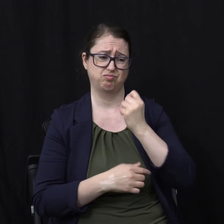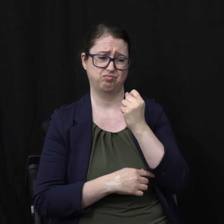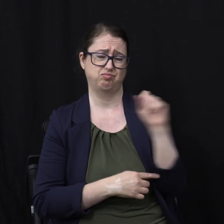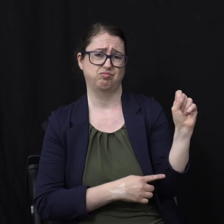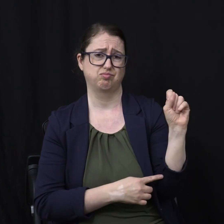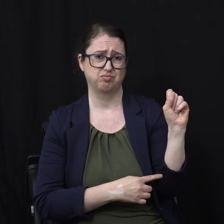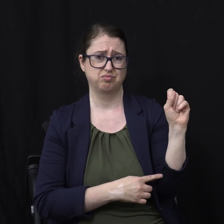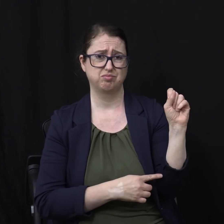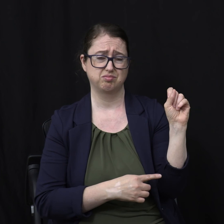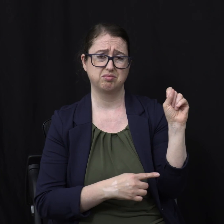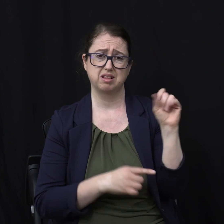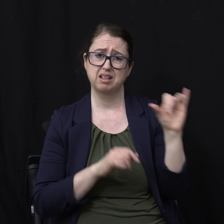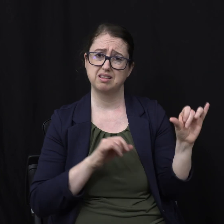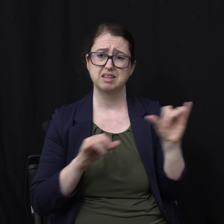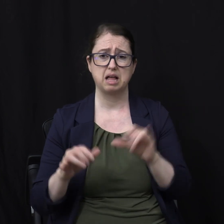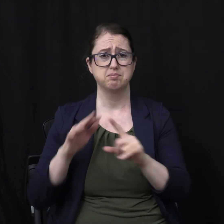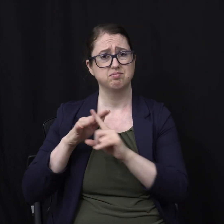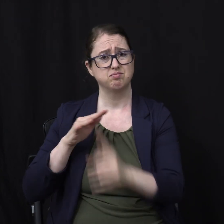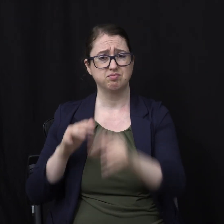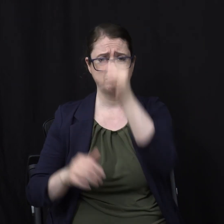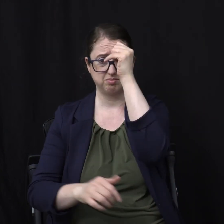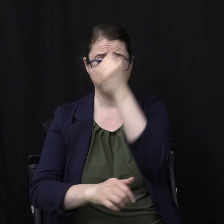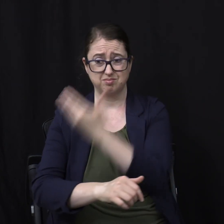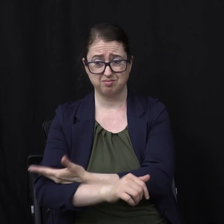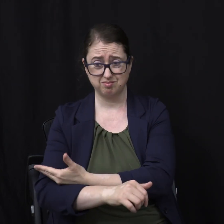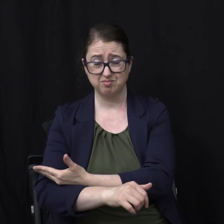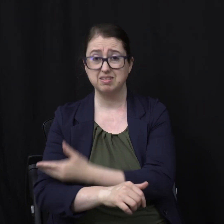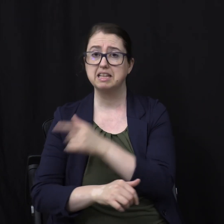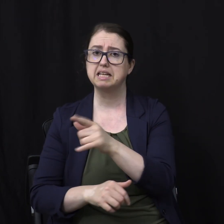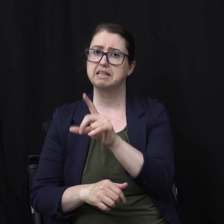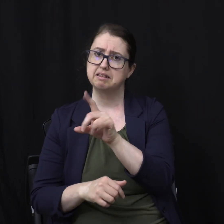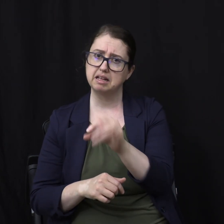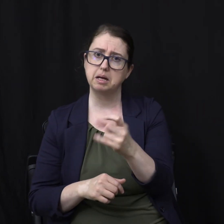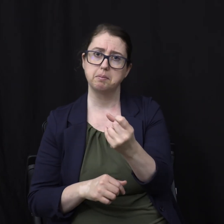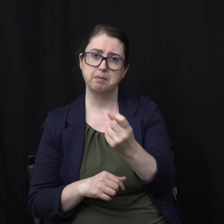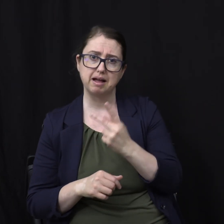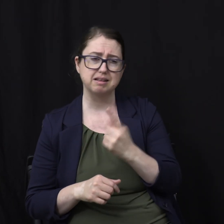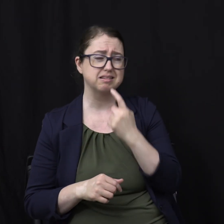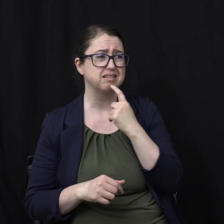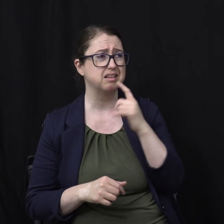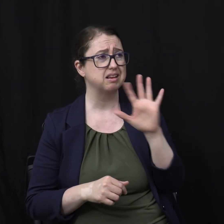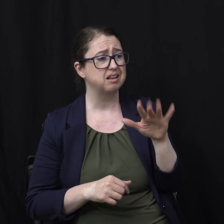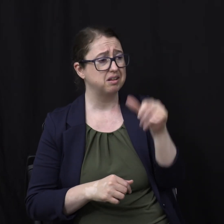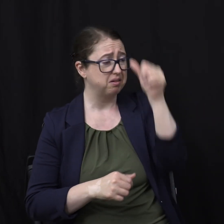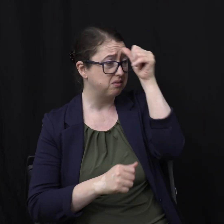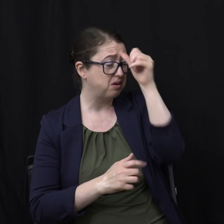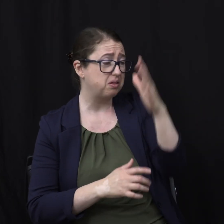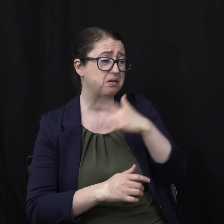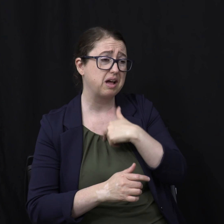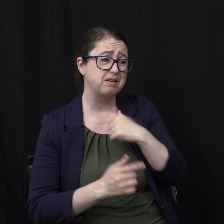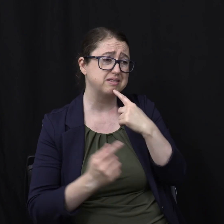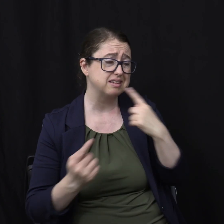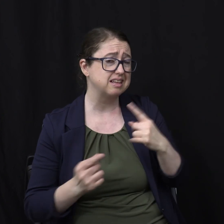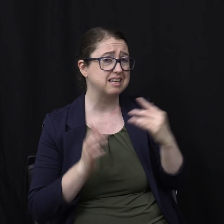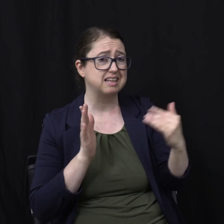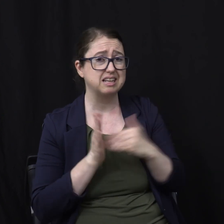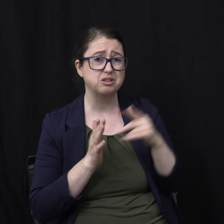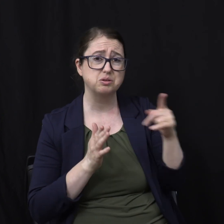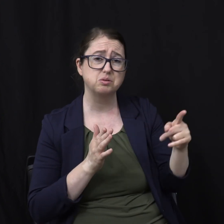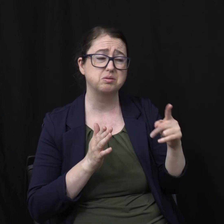son But that prodigal son Came back With these words Of repentance He said Father I have sinned Against you Heaven and against you And